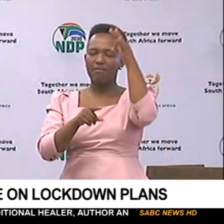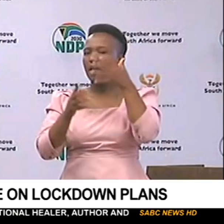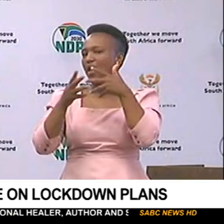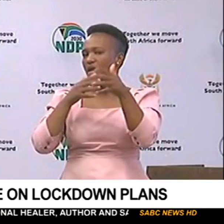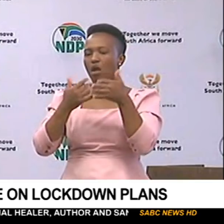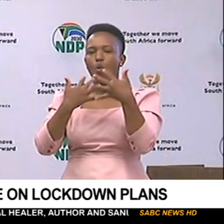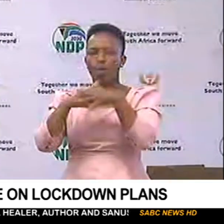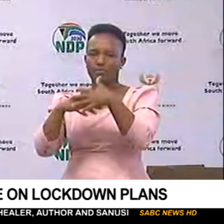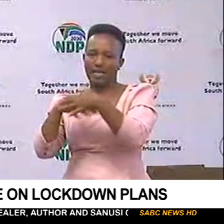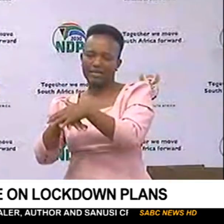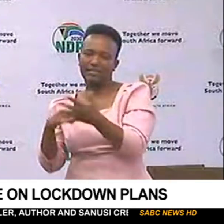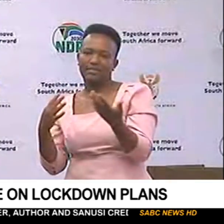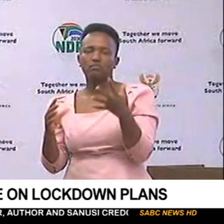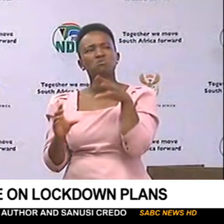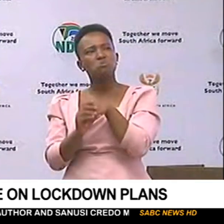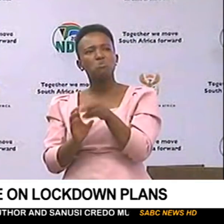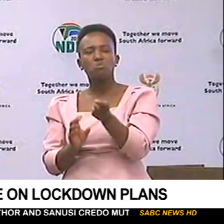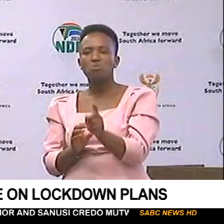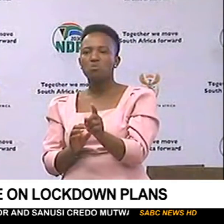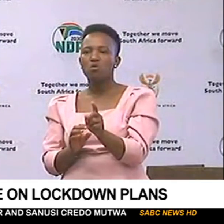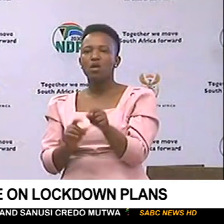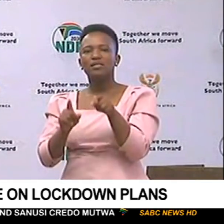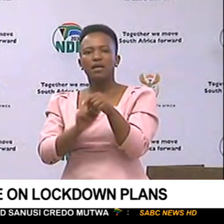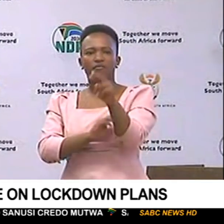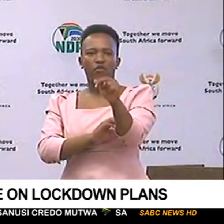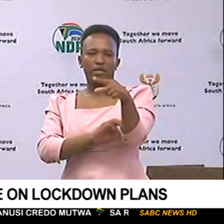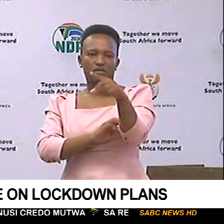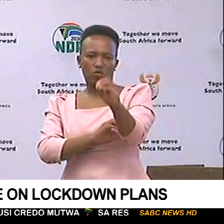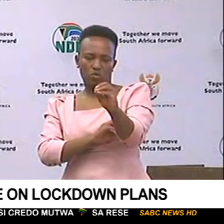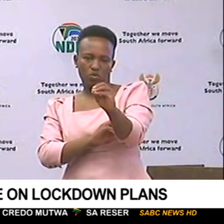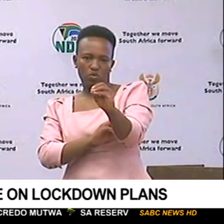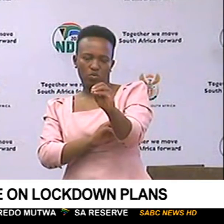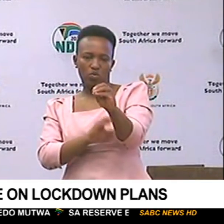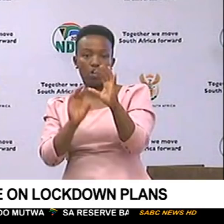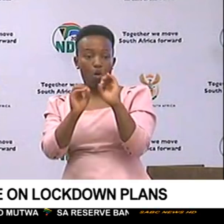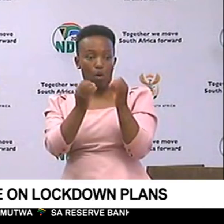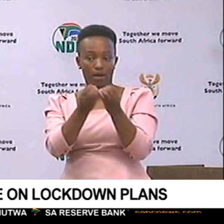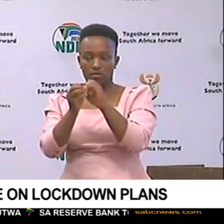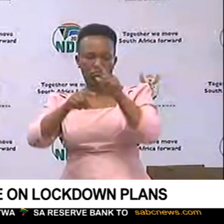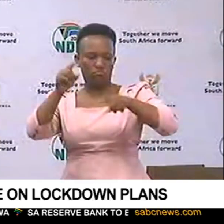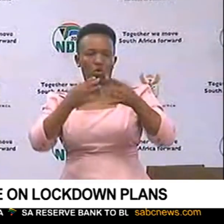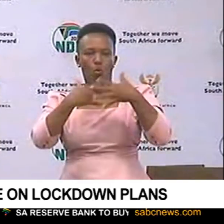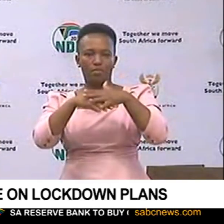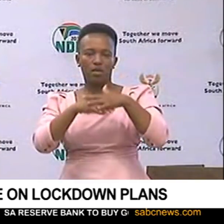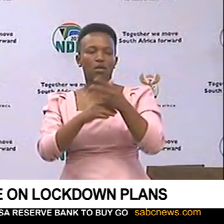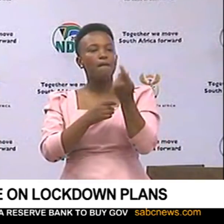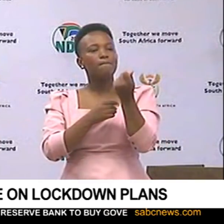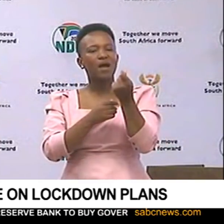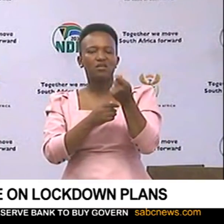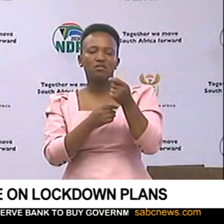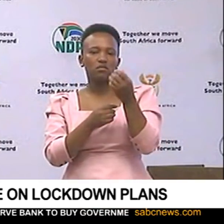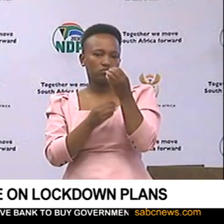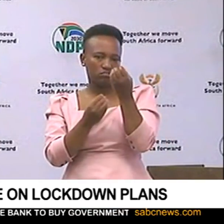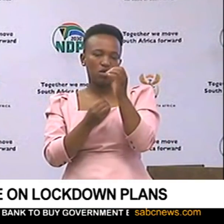websites, including non-profit-based organization websites, in a quest to say